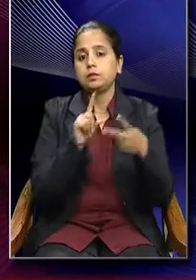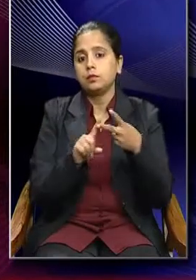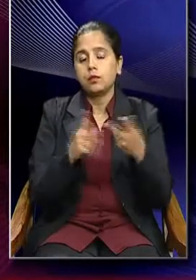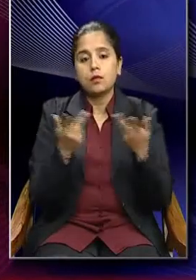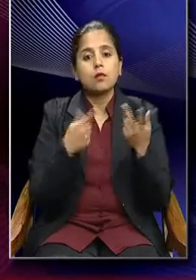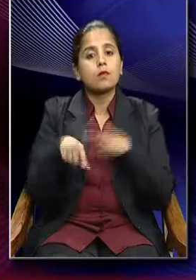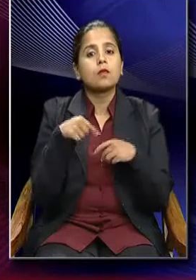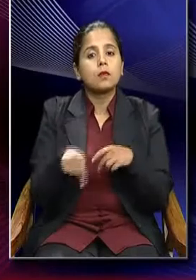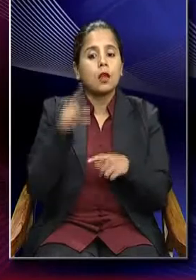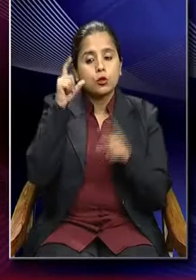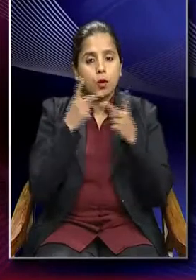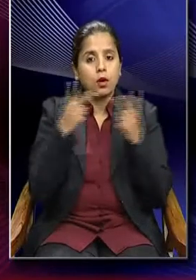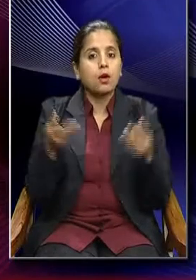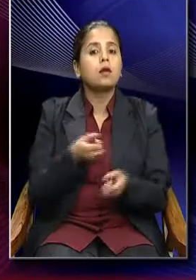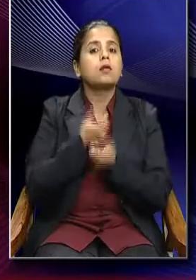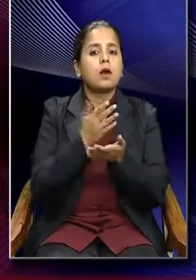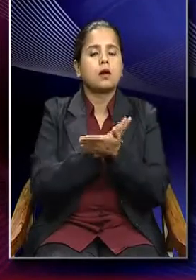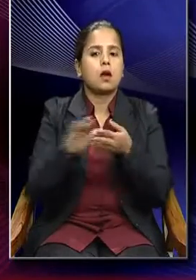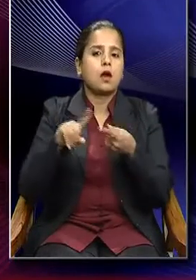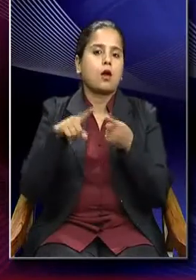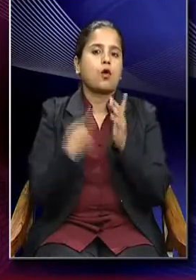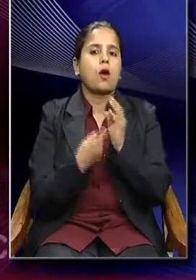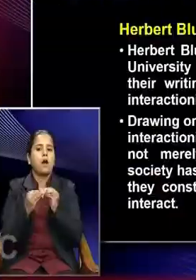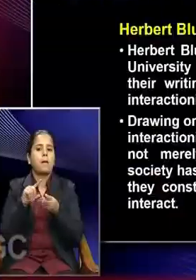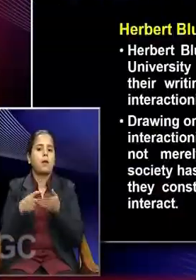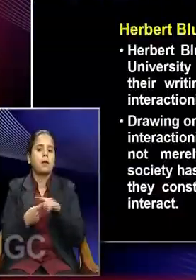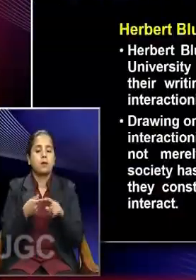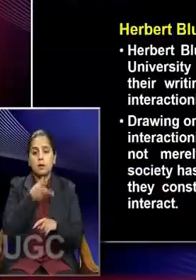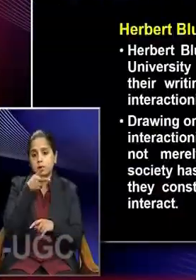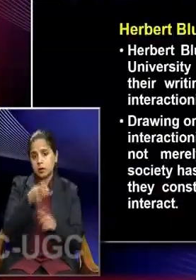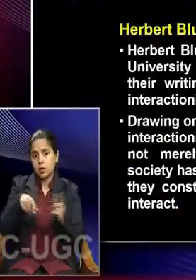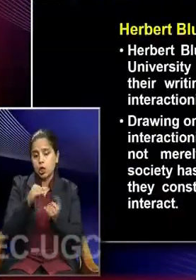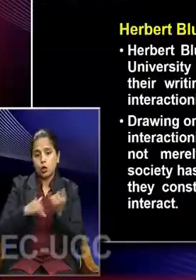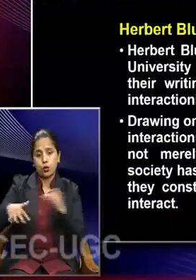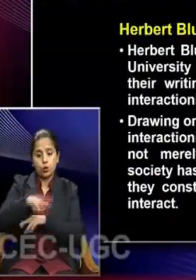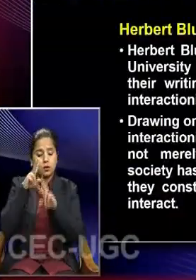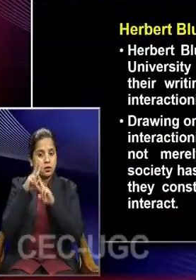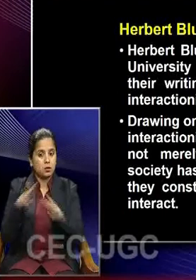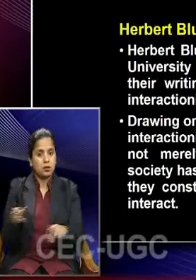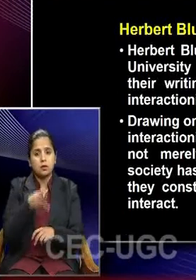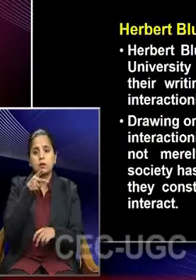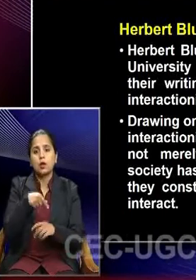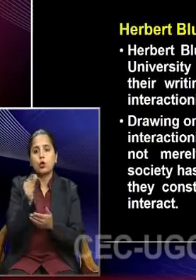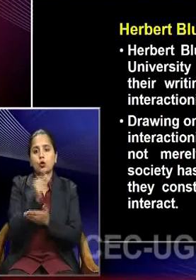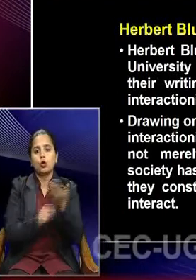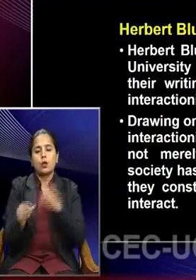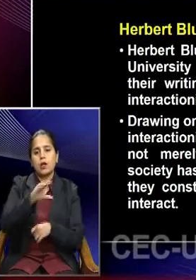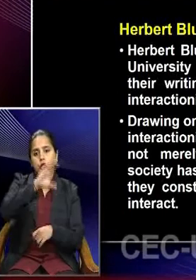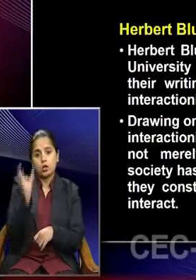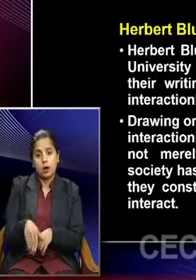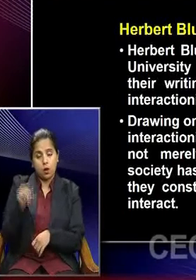symbolic interactionist is Herbert Blumer. Herbert Blumer, a sociologist at the University of Chicago,